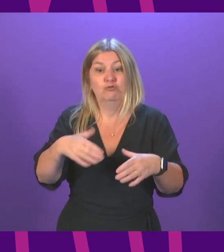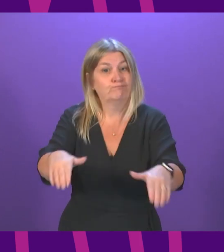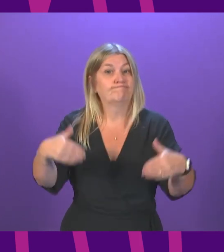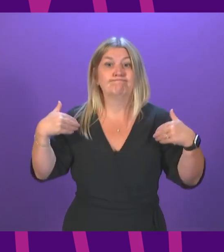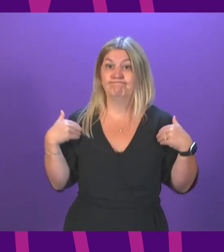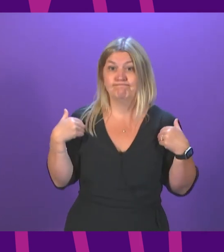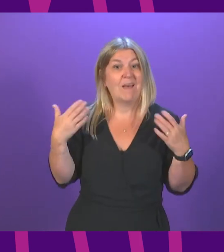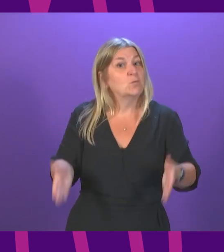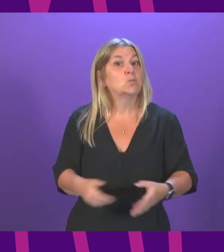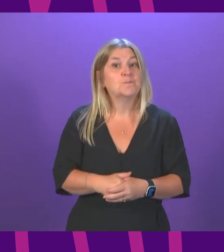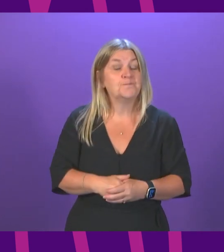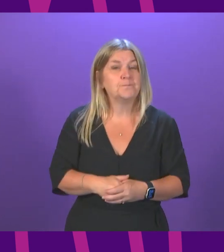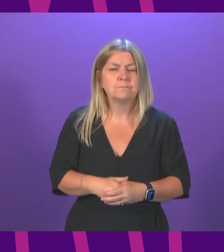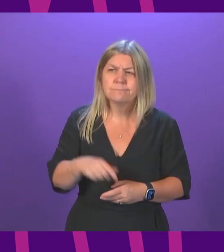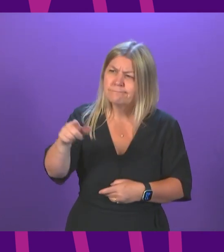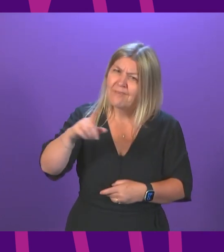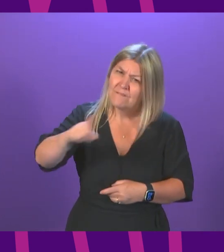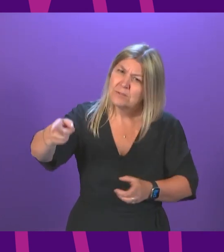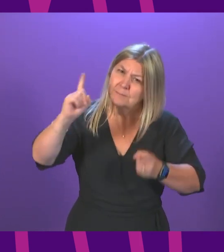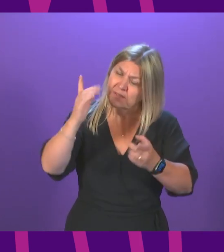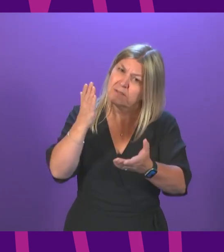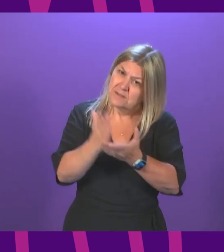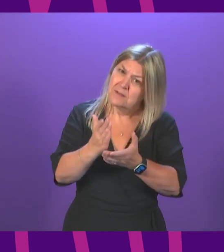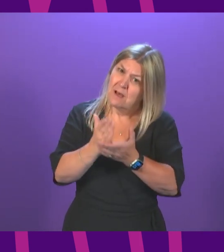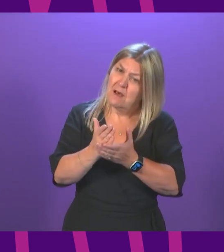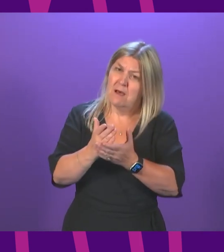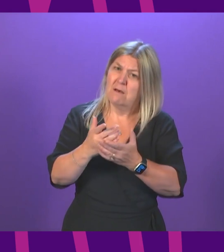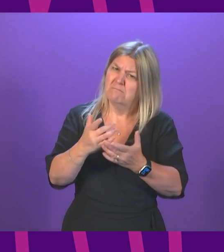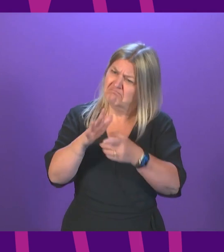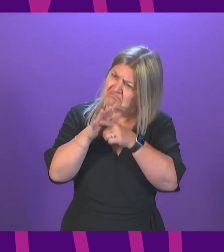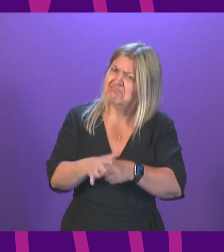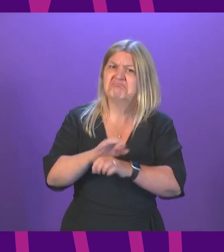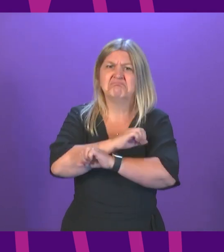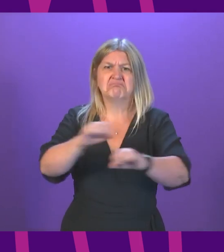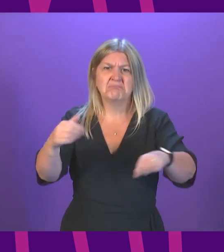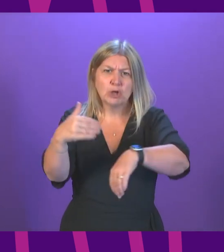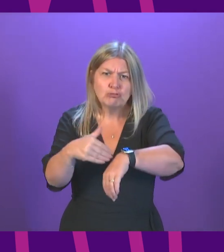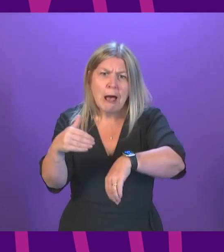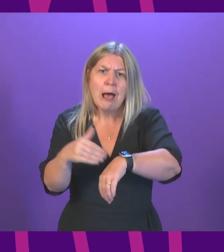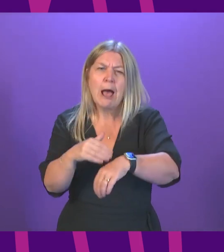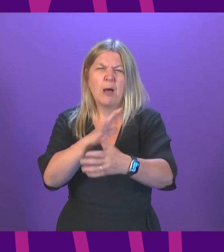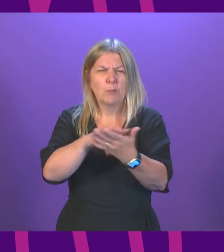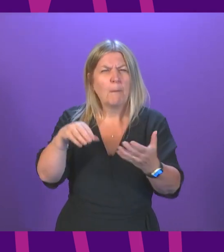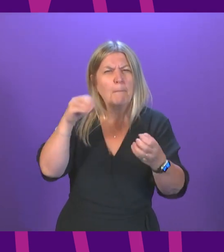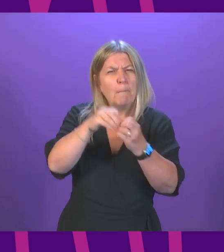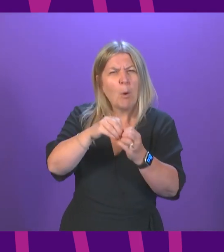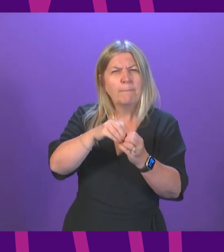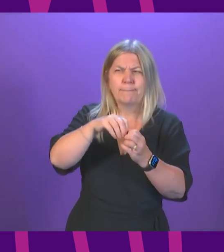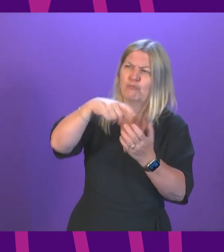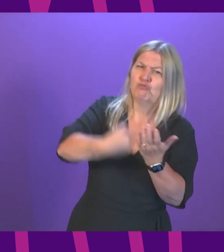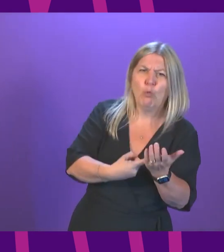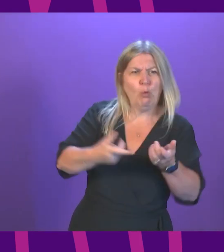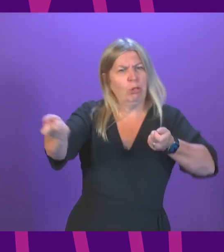the First Minister condemn organised crime mob rule in Scotland and tell Parliament what the Scottish Government